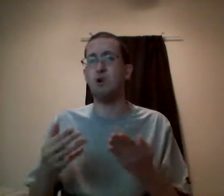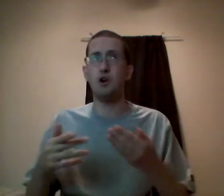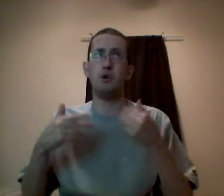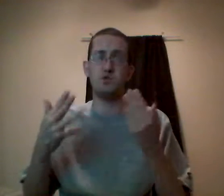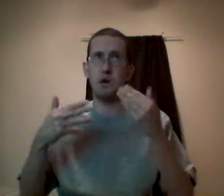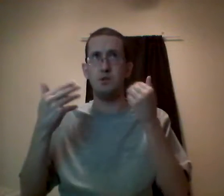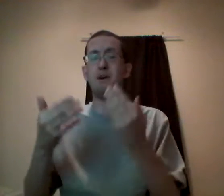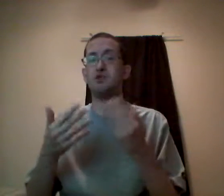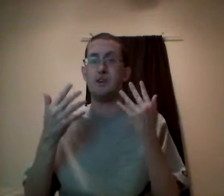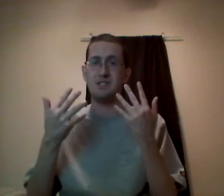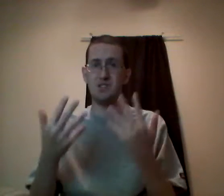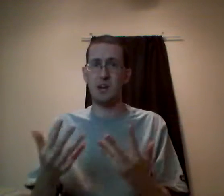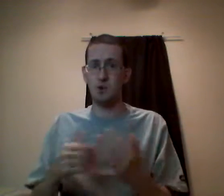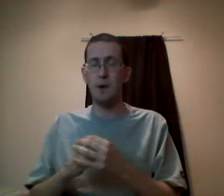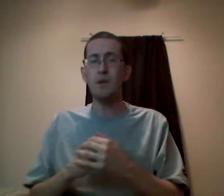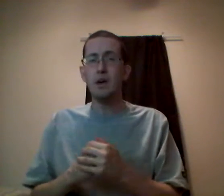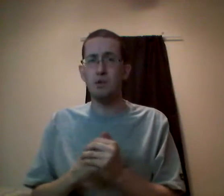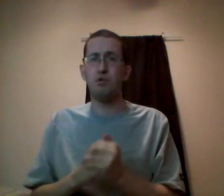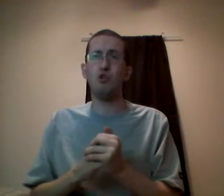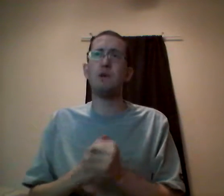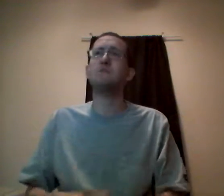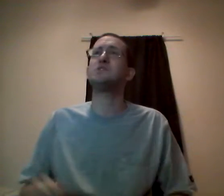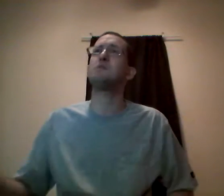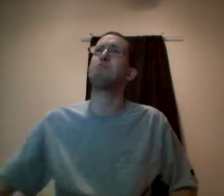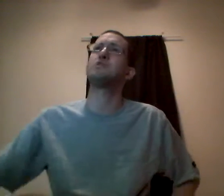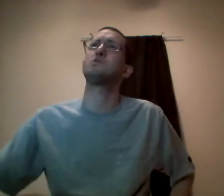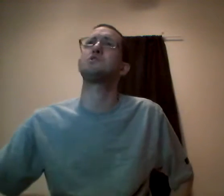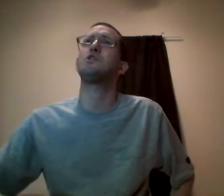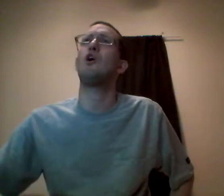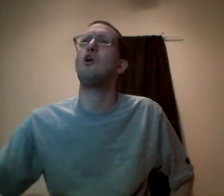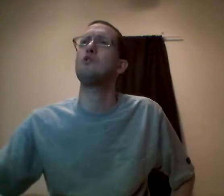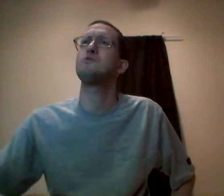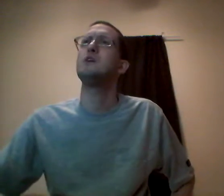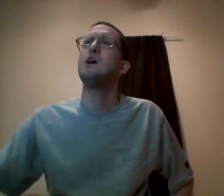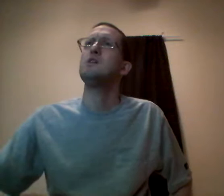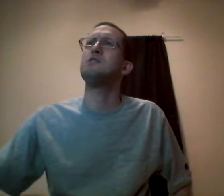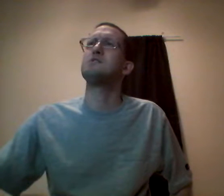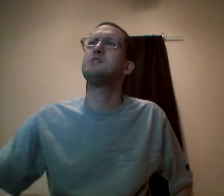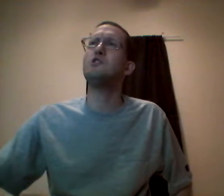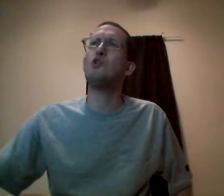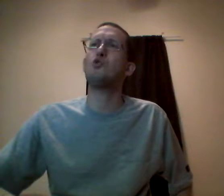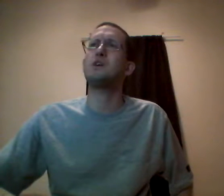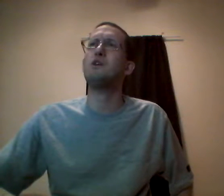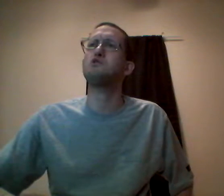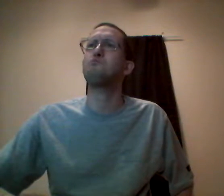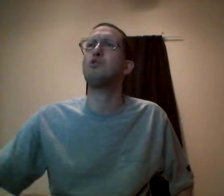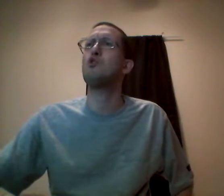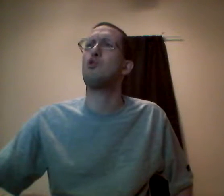Mario, Zelda, Metroid, etc. And the program they've set in place. What's it called? The Nintendo Creators Program